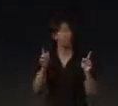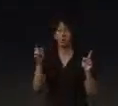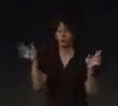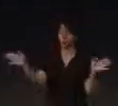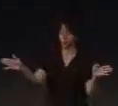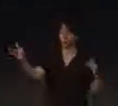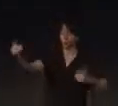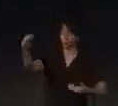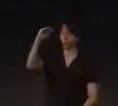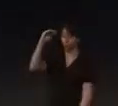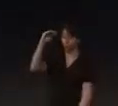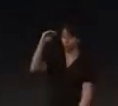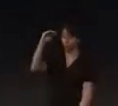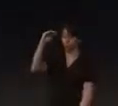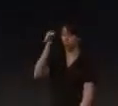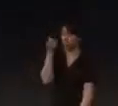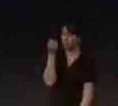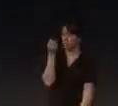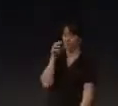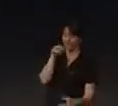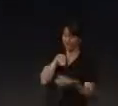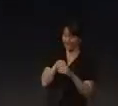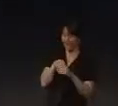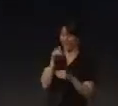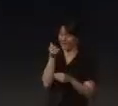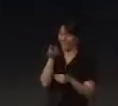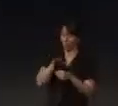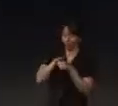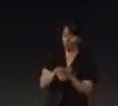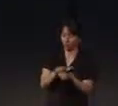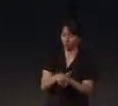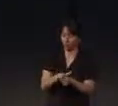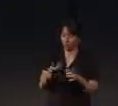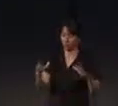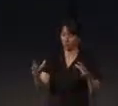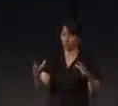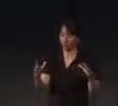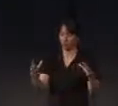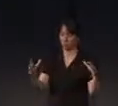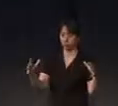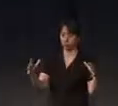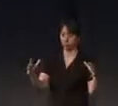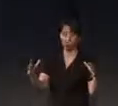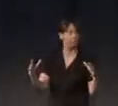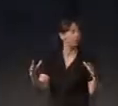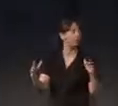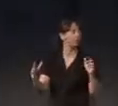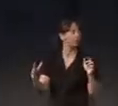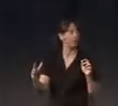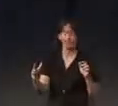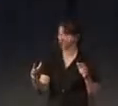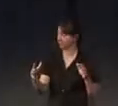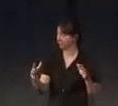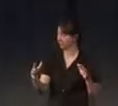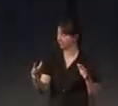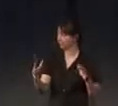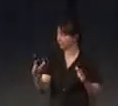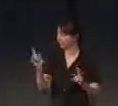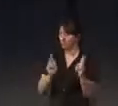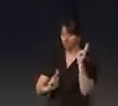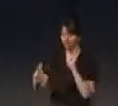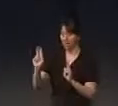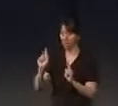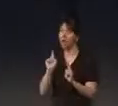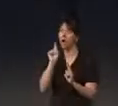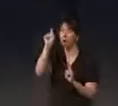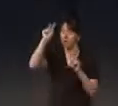which is pressurized with air. This mean the people which are up there